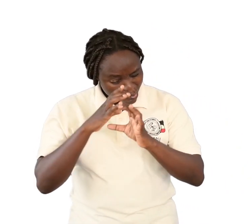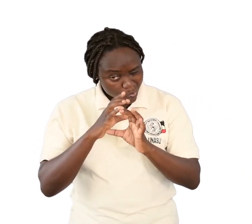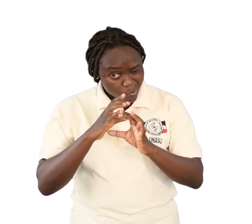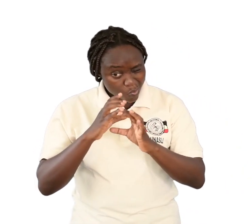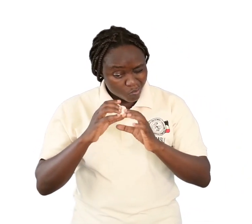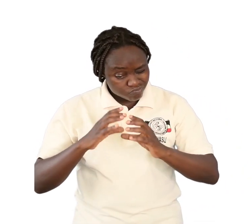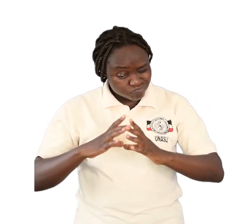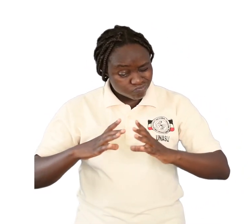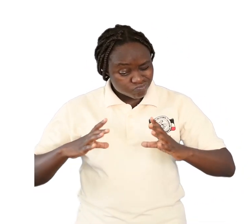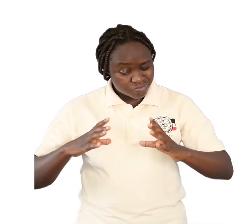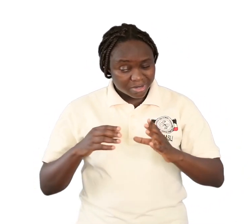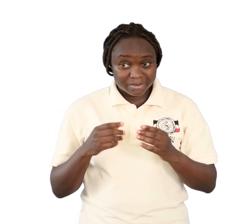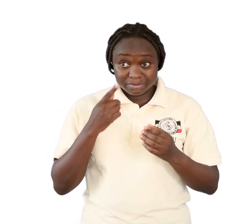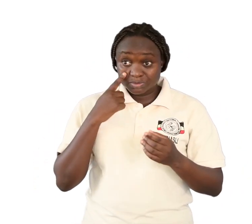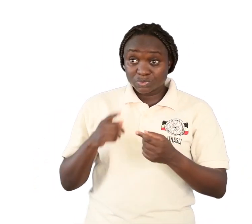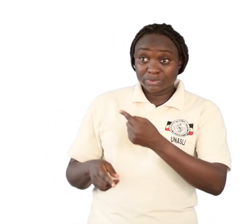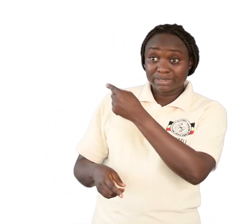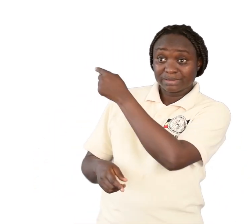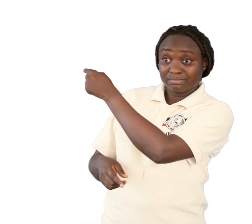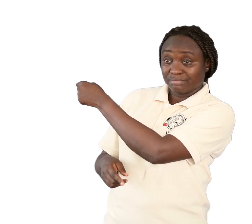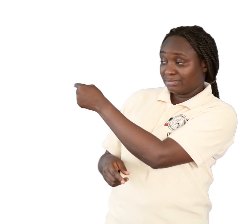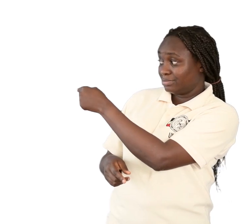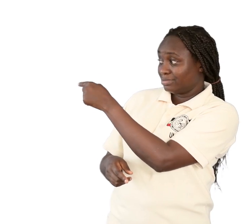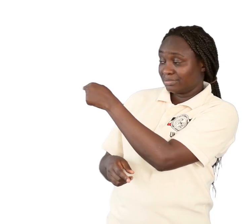Do you see that image there?